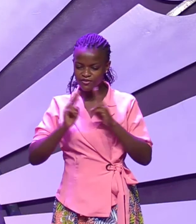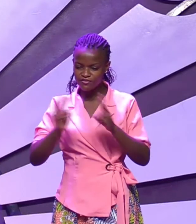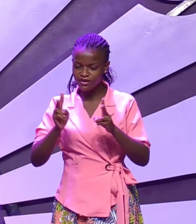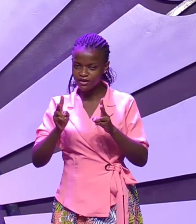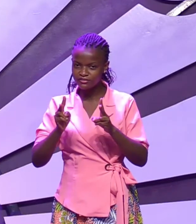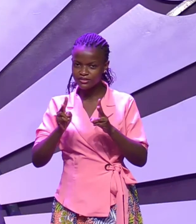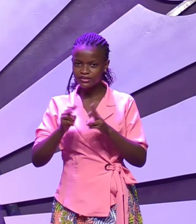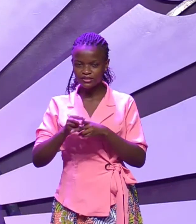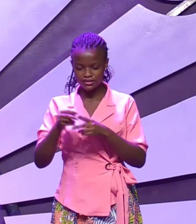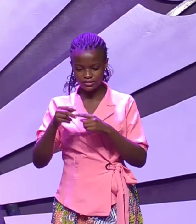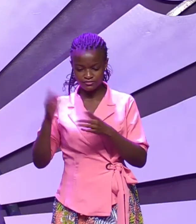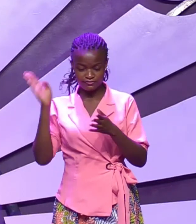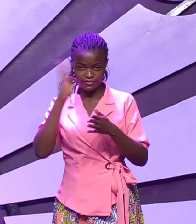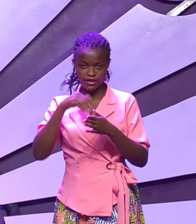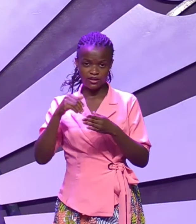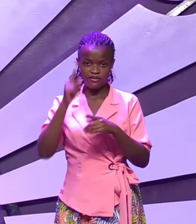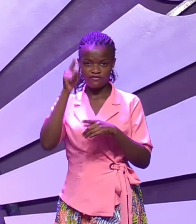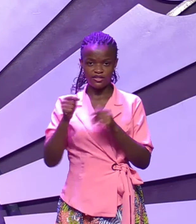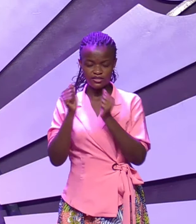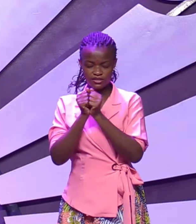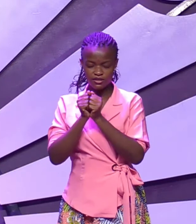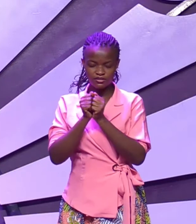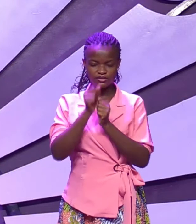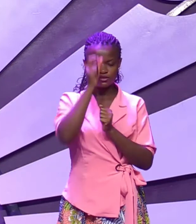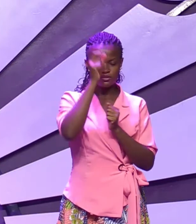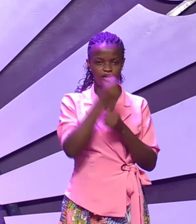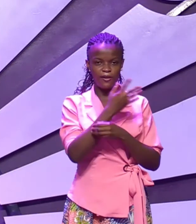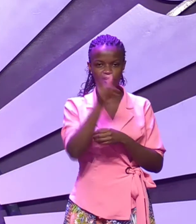in verse 10 Numbers 20